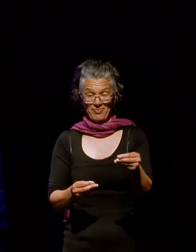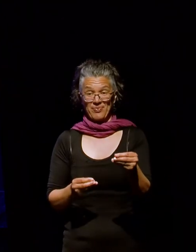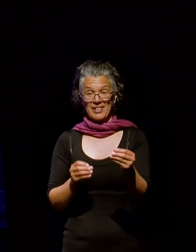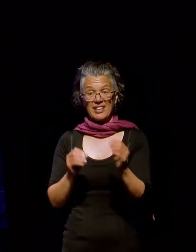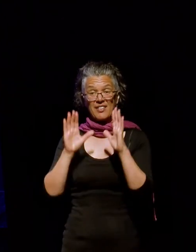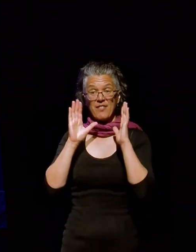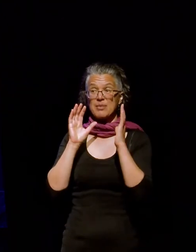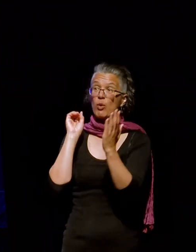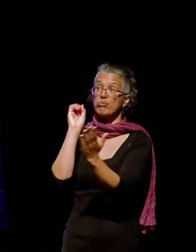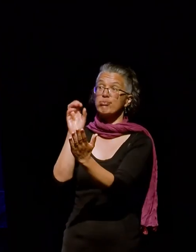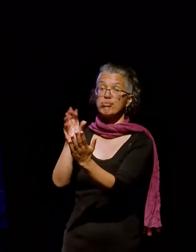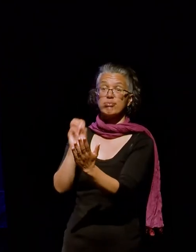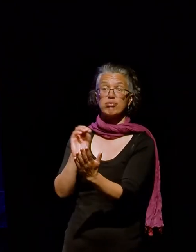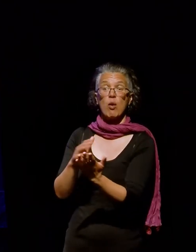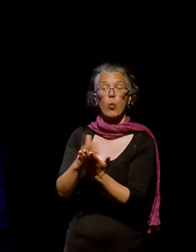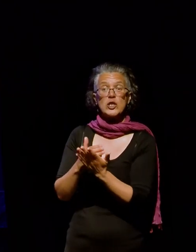We share the story again.